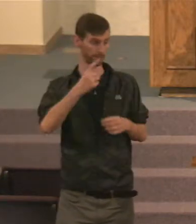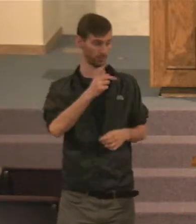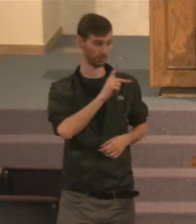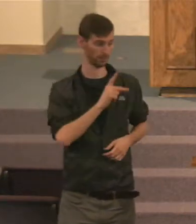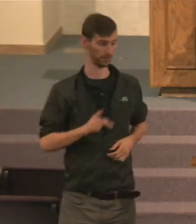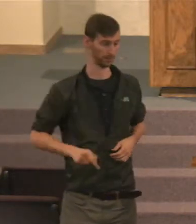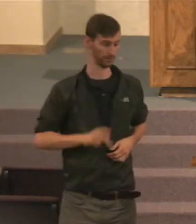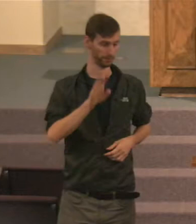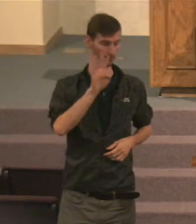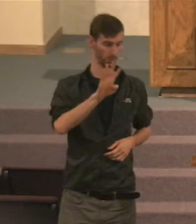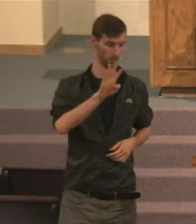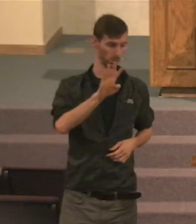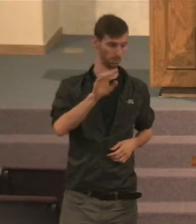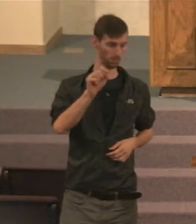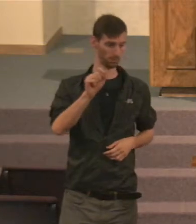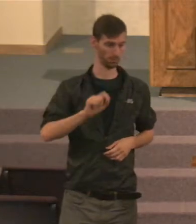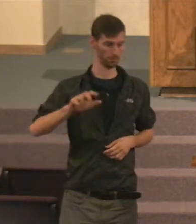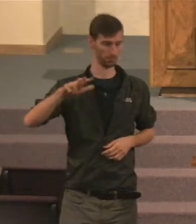Yes sir.